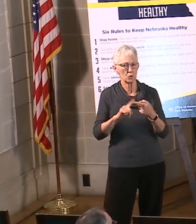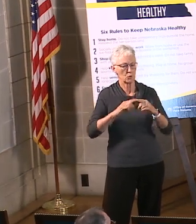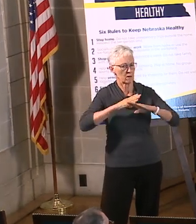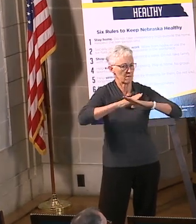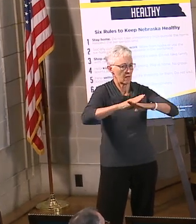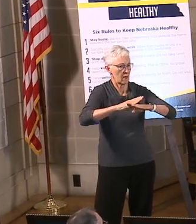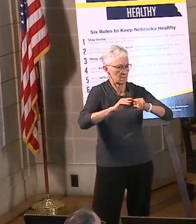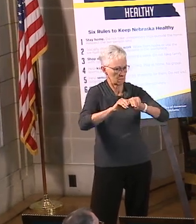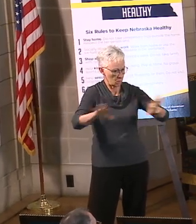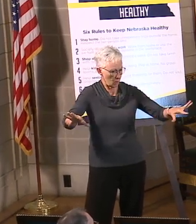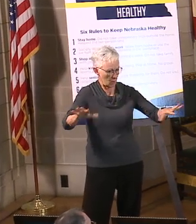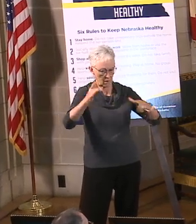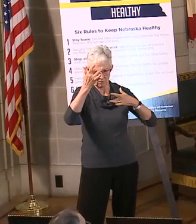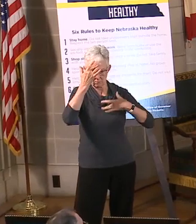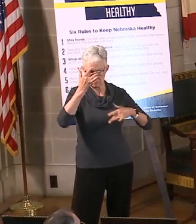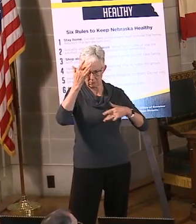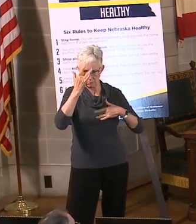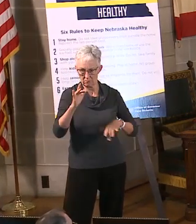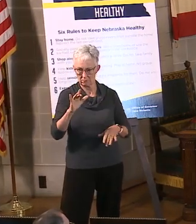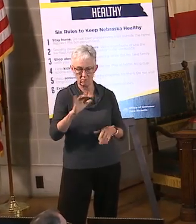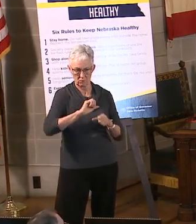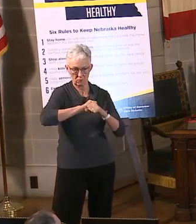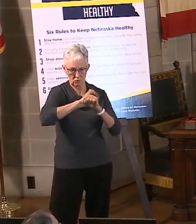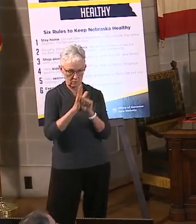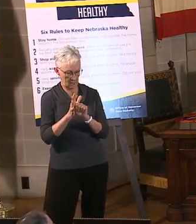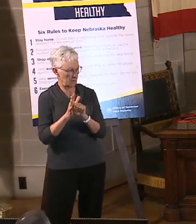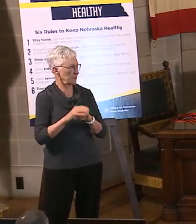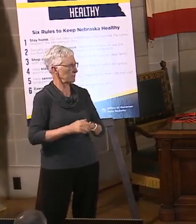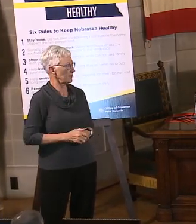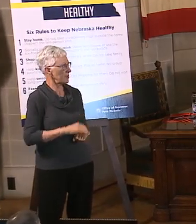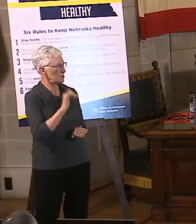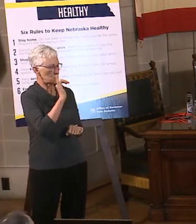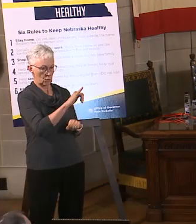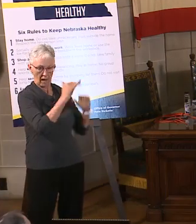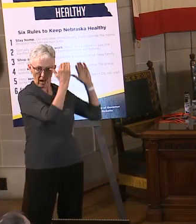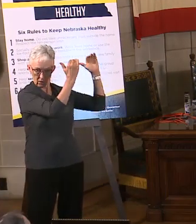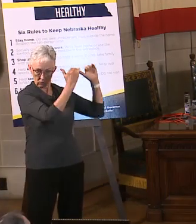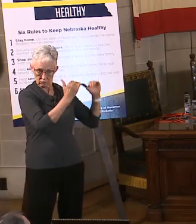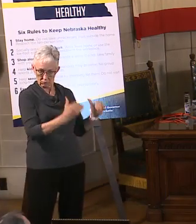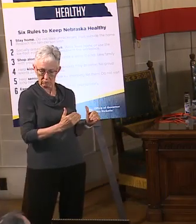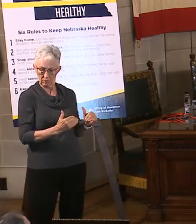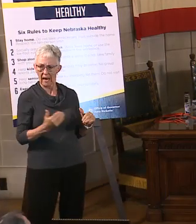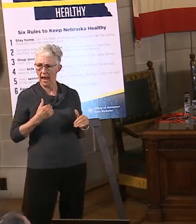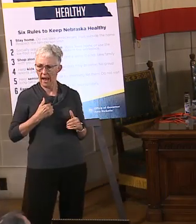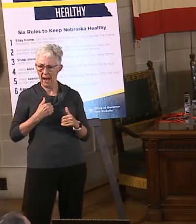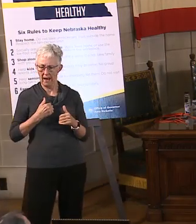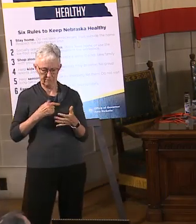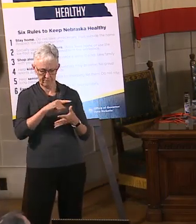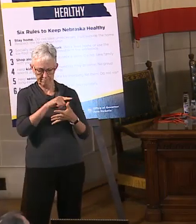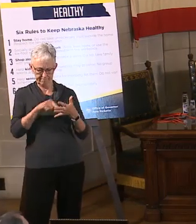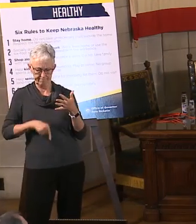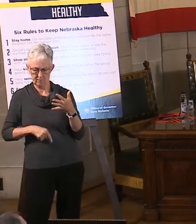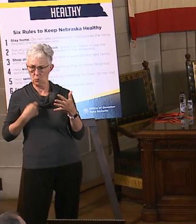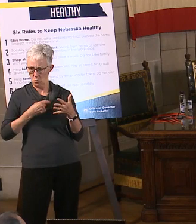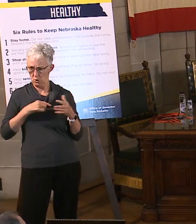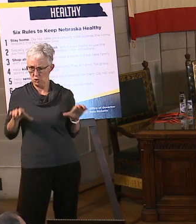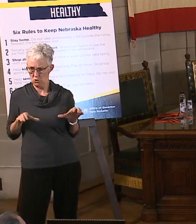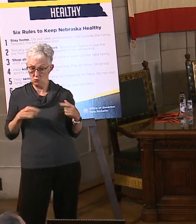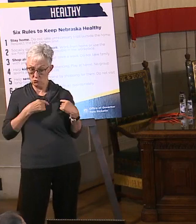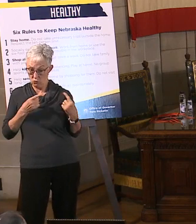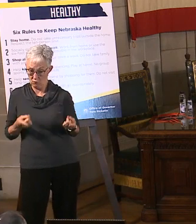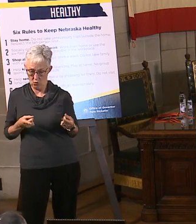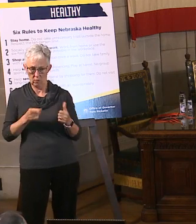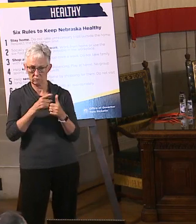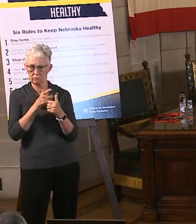And that's what this chart over here represents. So it starts with doing that testing and identifying people who are